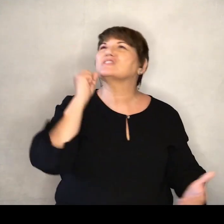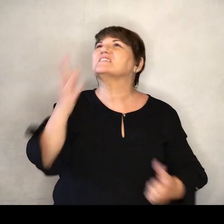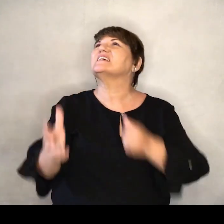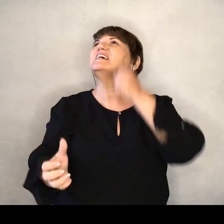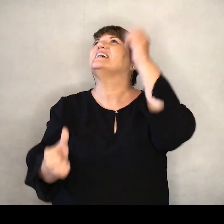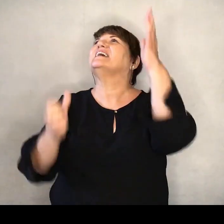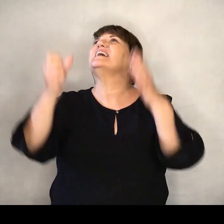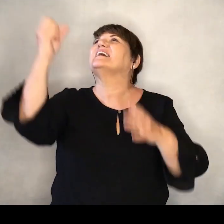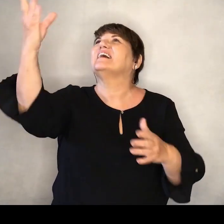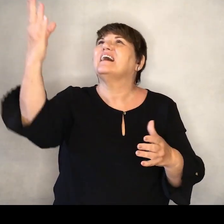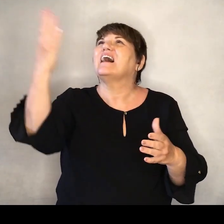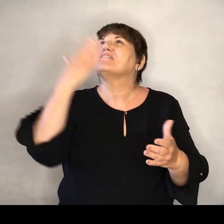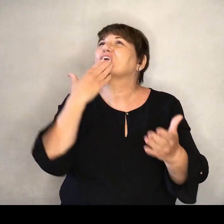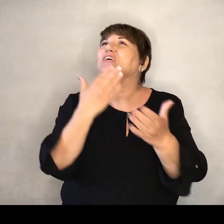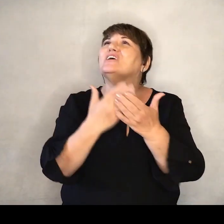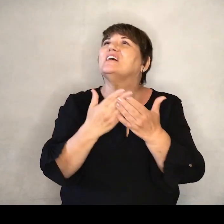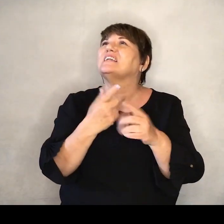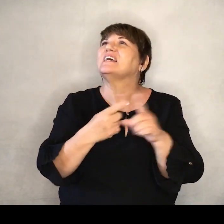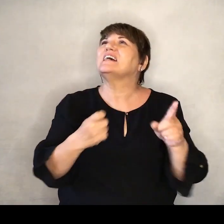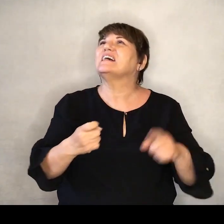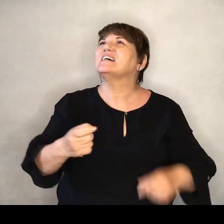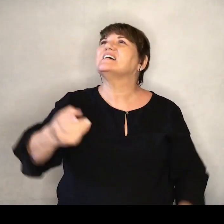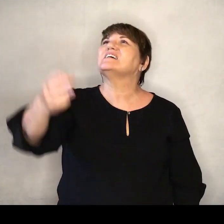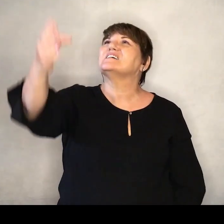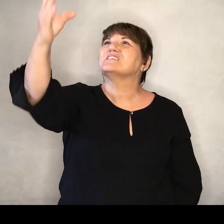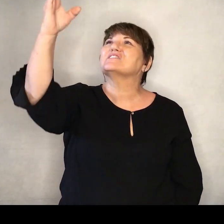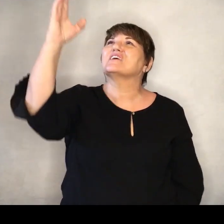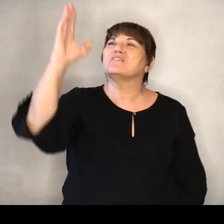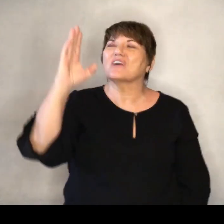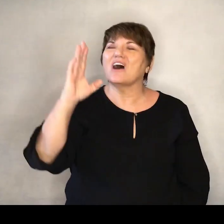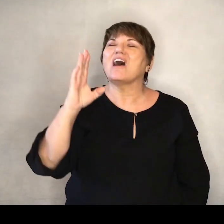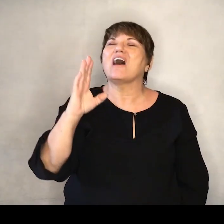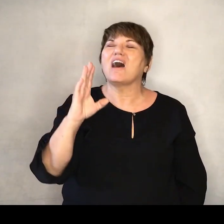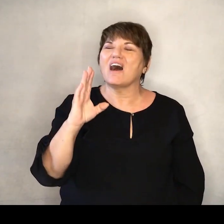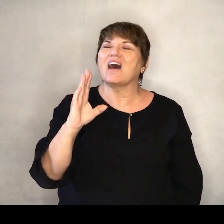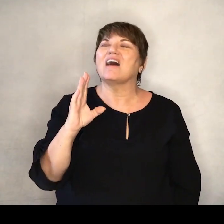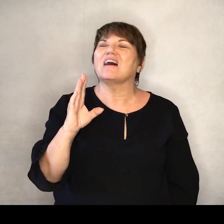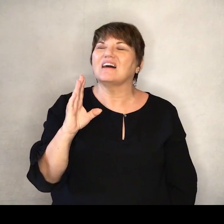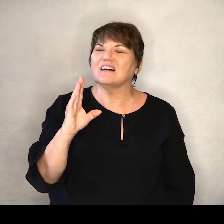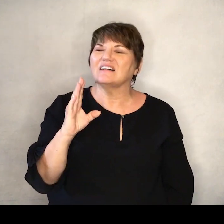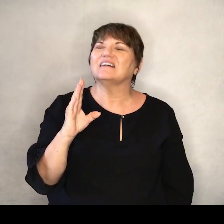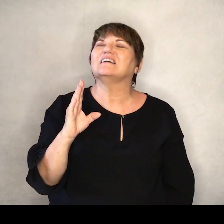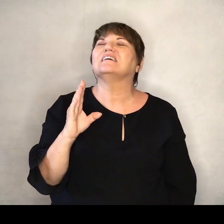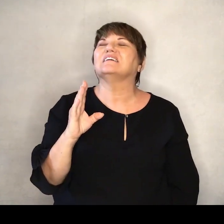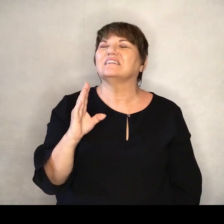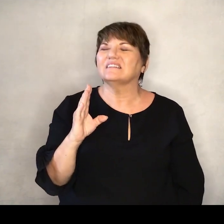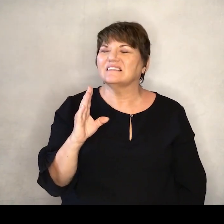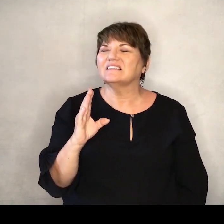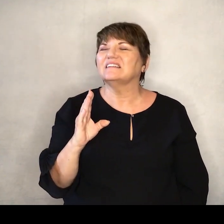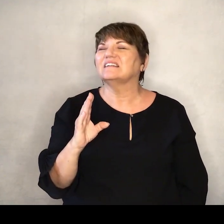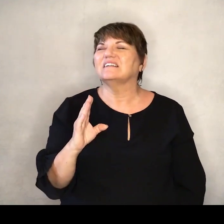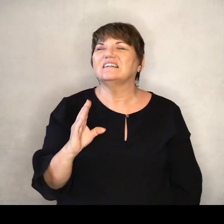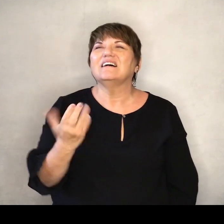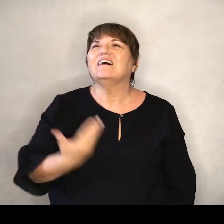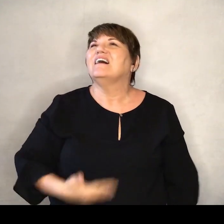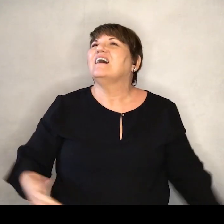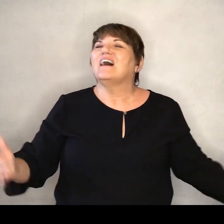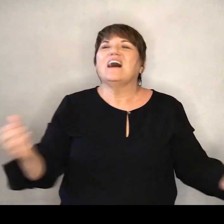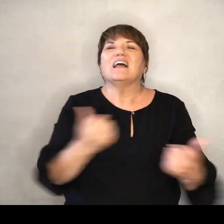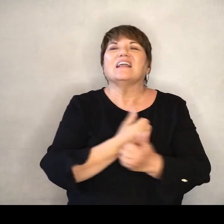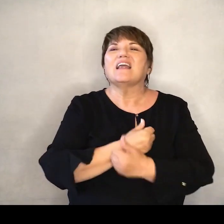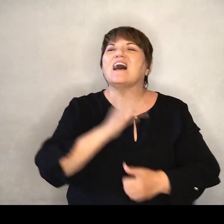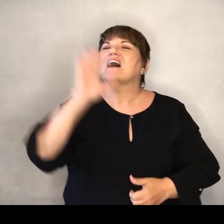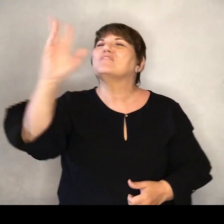sing Oh, I goodness of God I love your